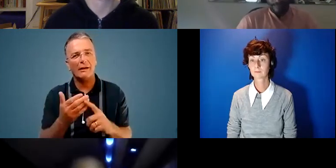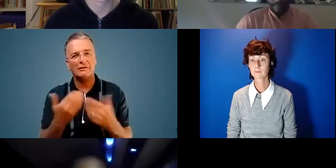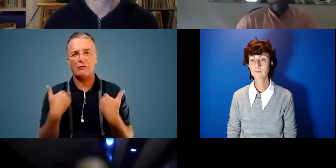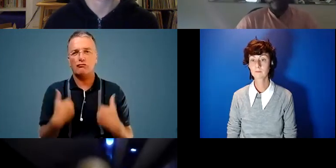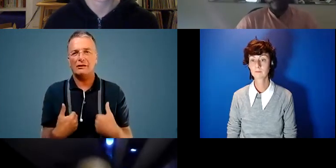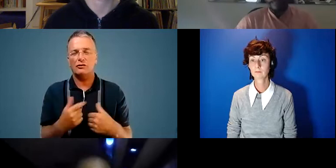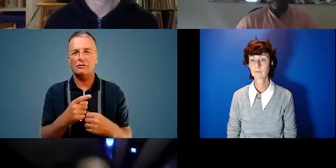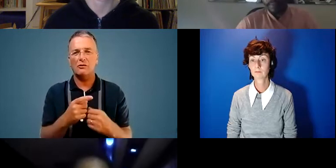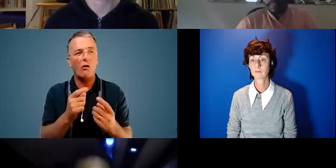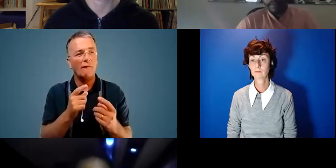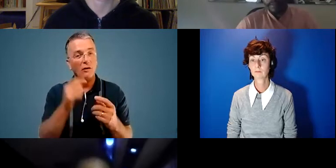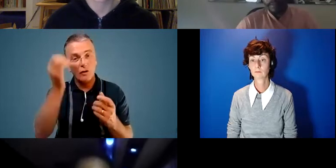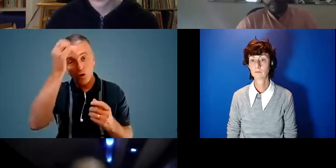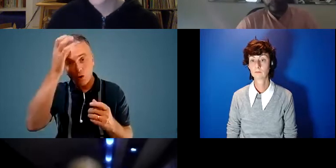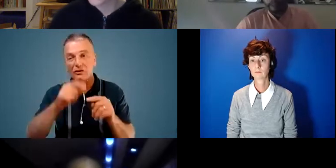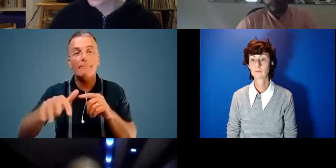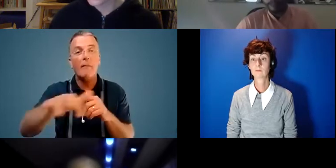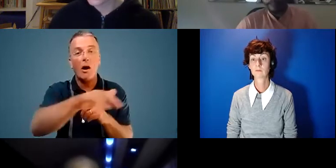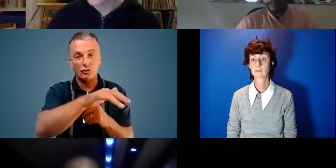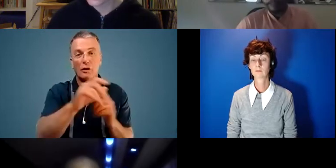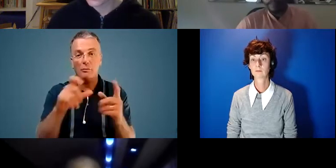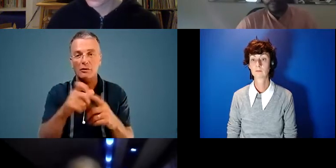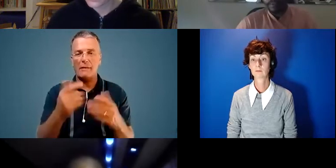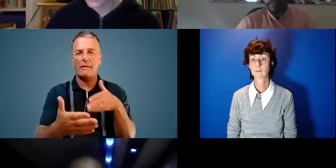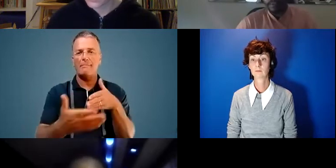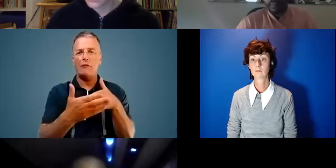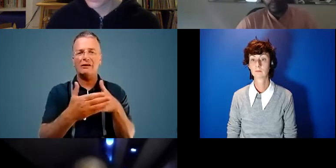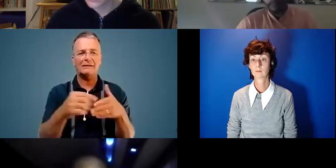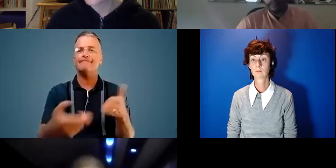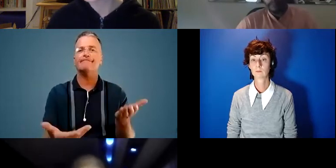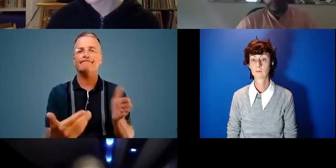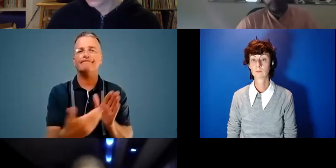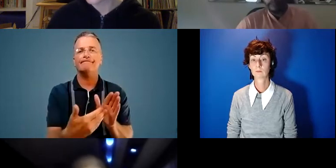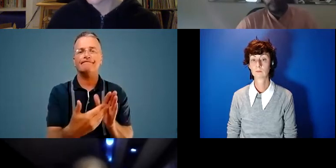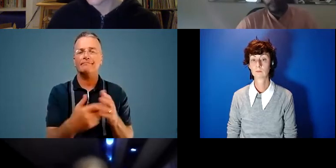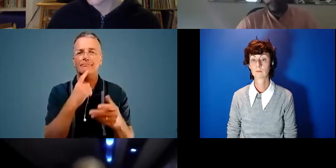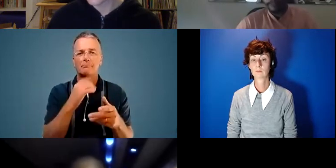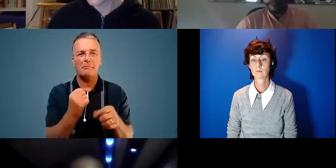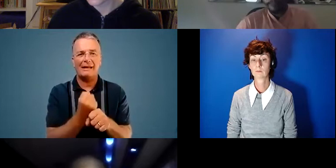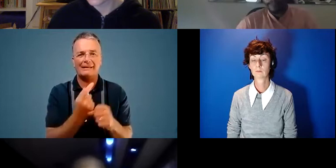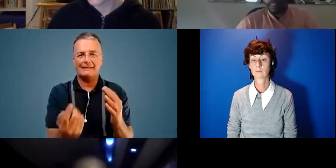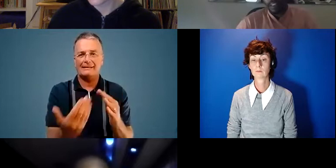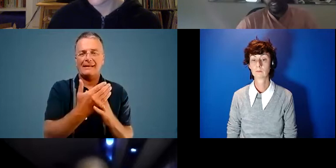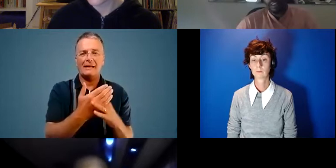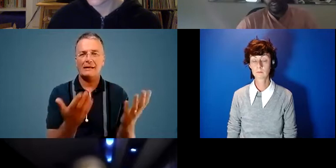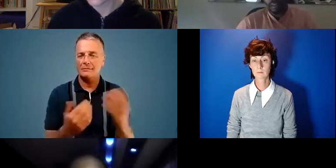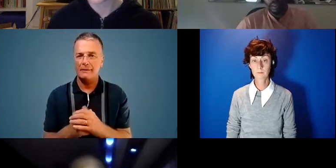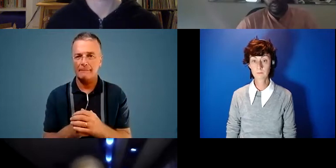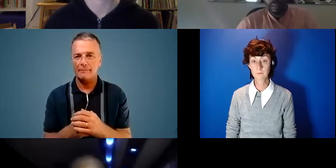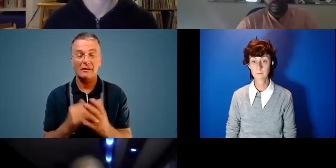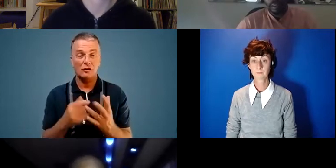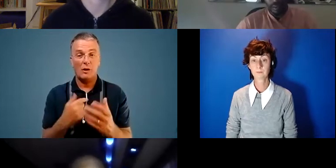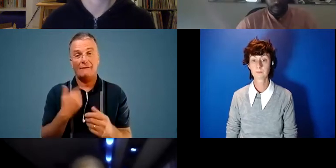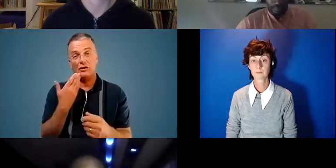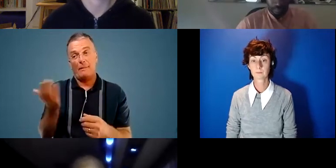communities, and yet the barriers that make it historically inaccessible in a Western context. And so I've actually just